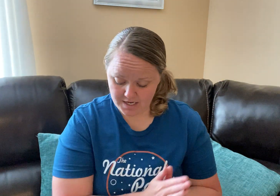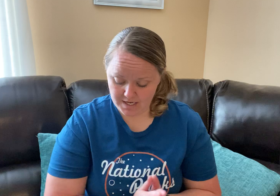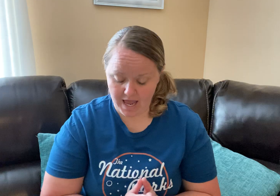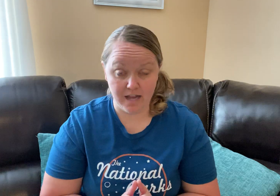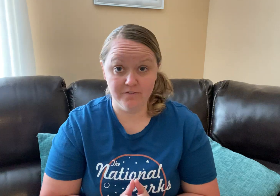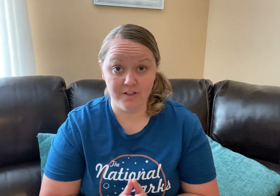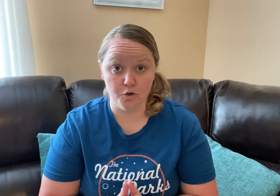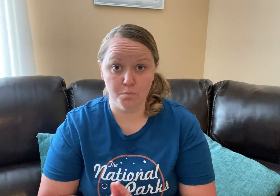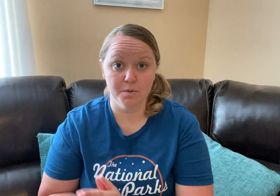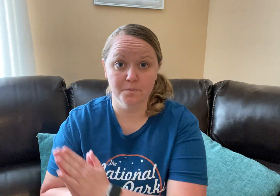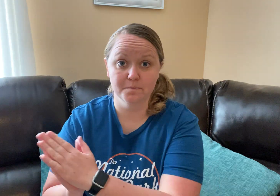Envelope.